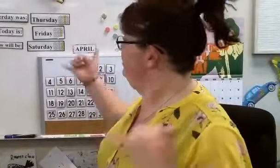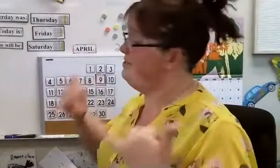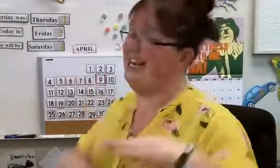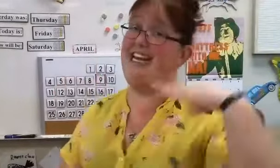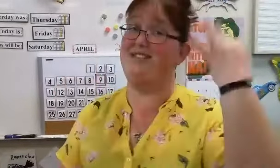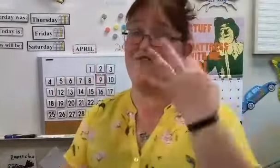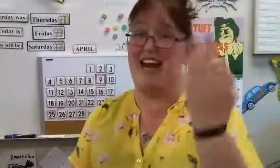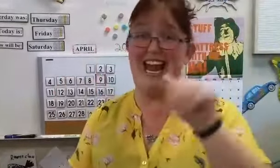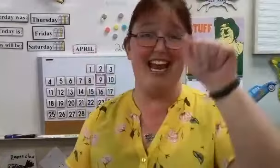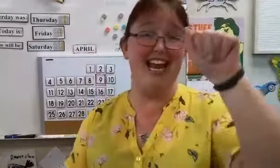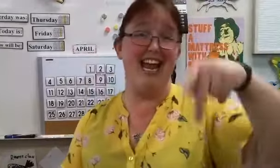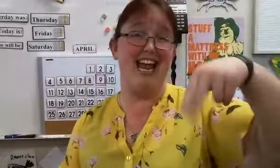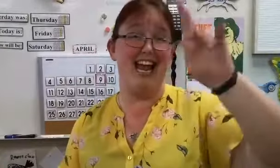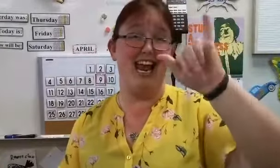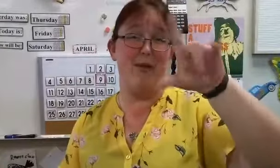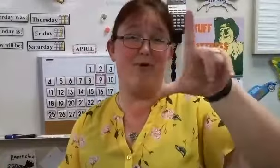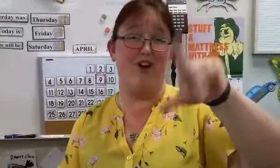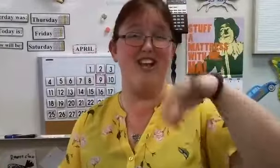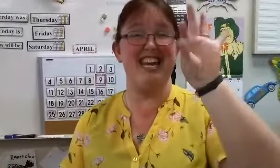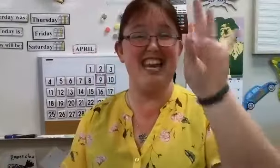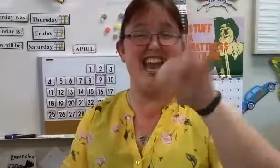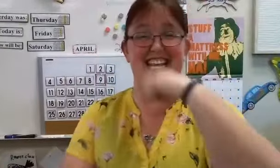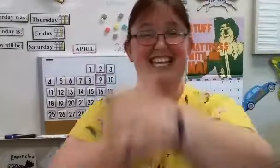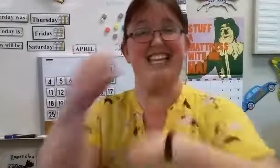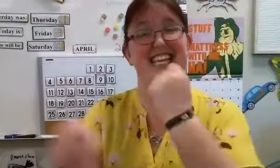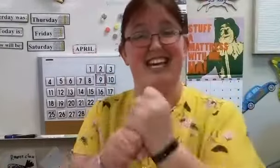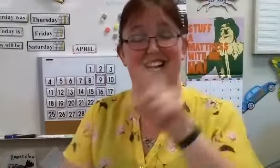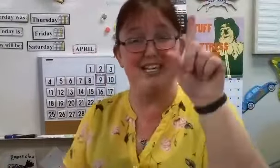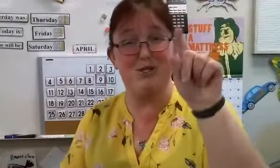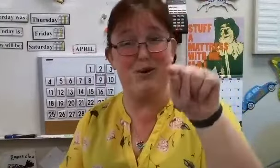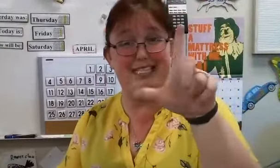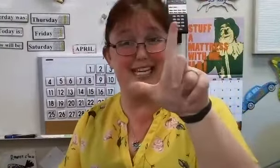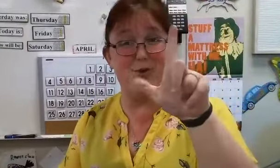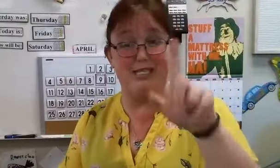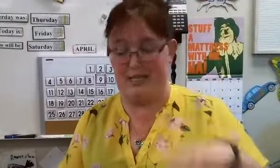Today is Friday, April 9th, and the year is 2021.